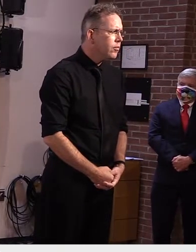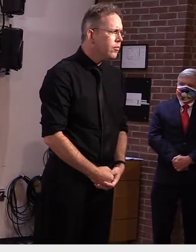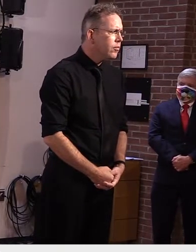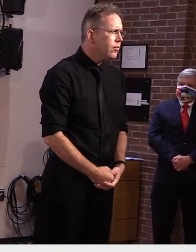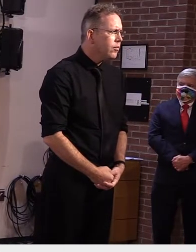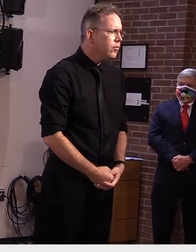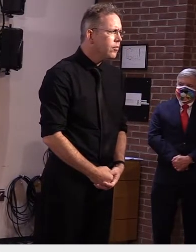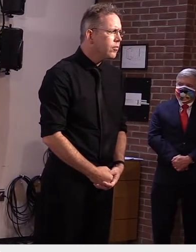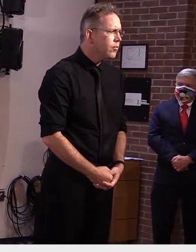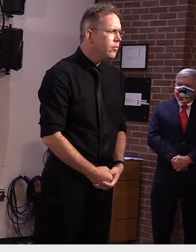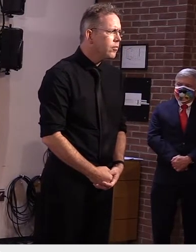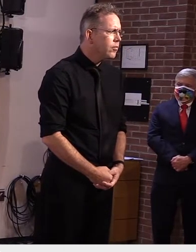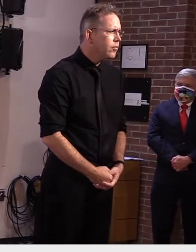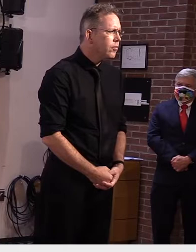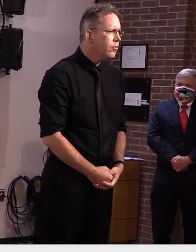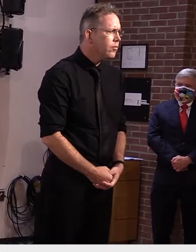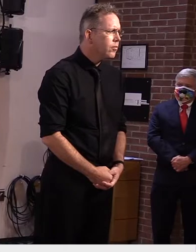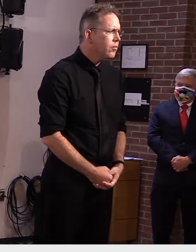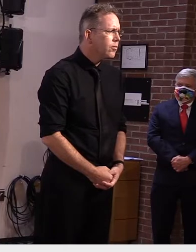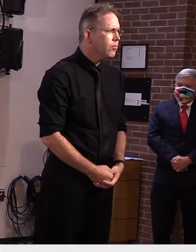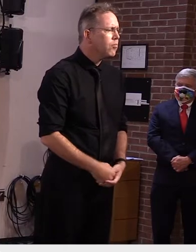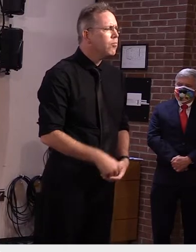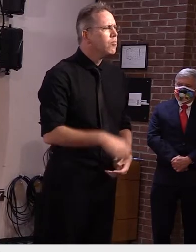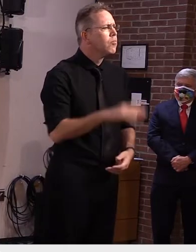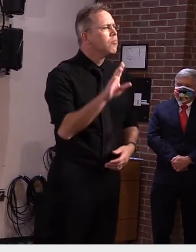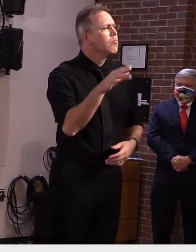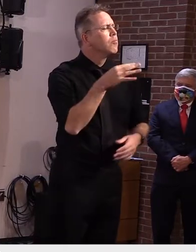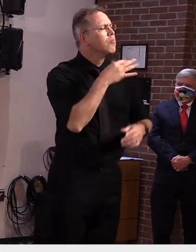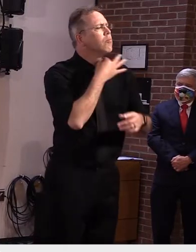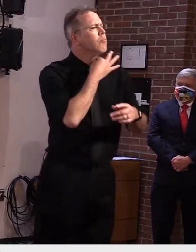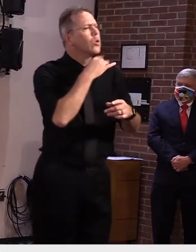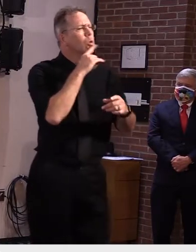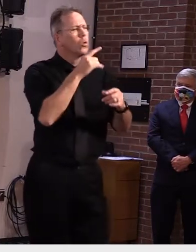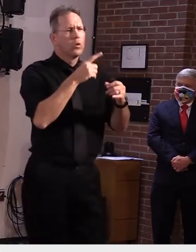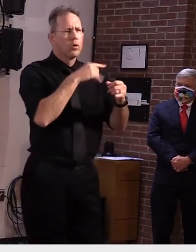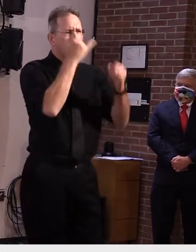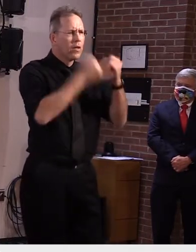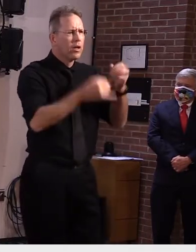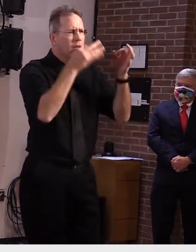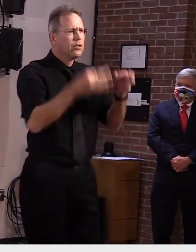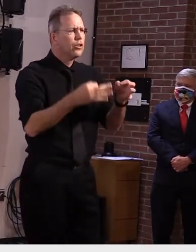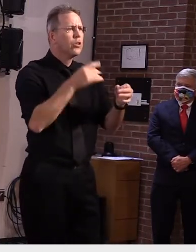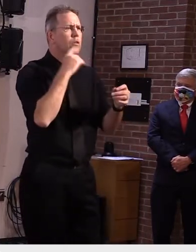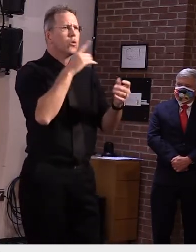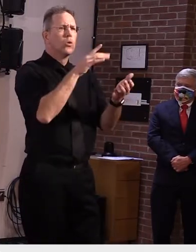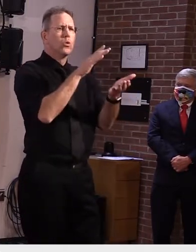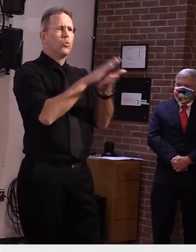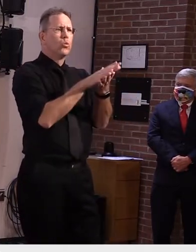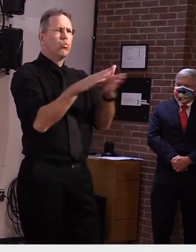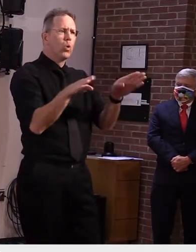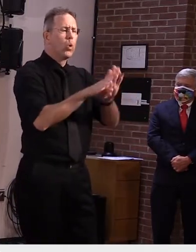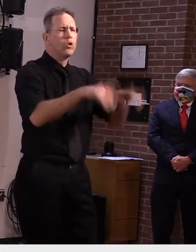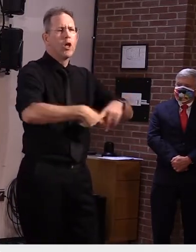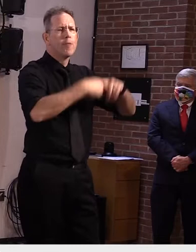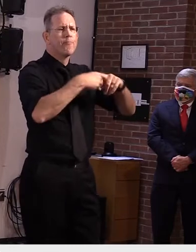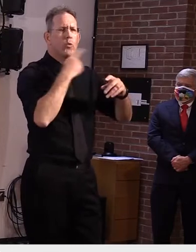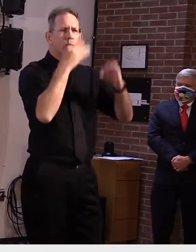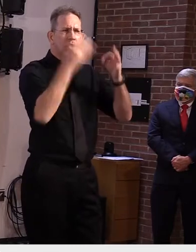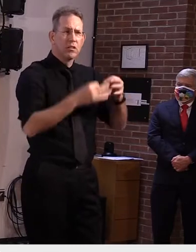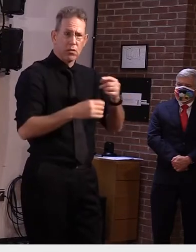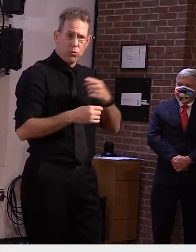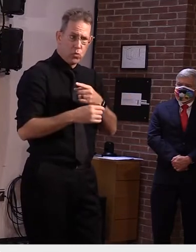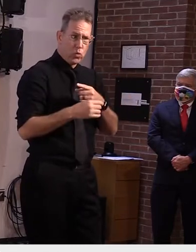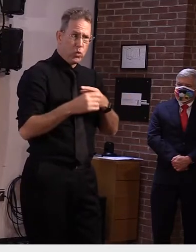the final say on whether they say open or not or how does that relationship sort of play out? I'll let either Dr. Kelso or Dr.